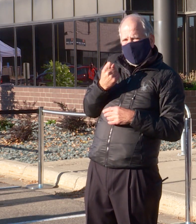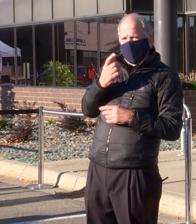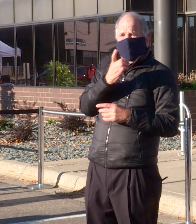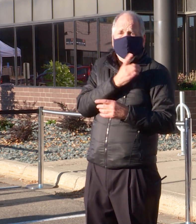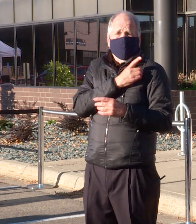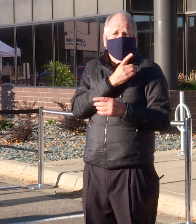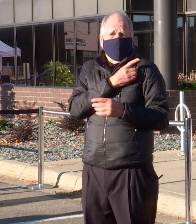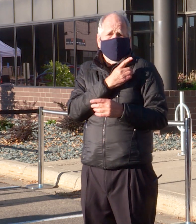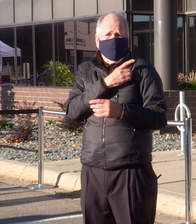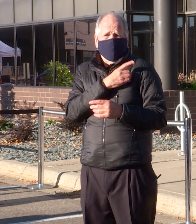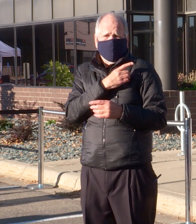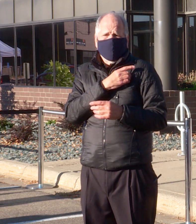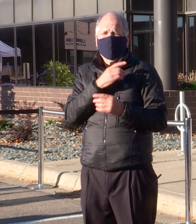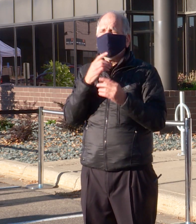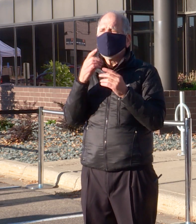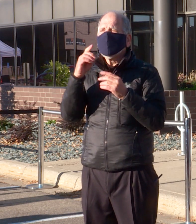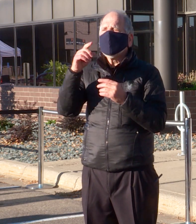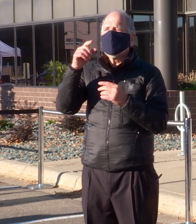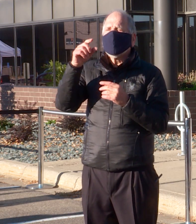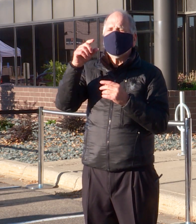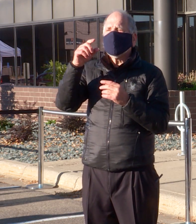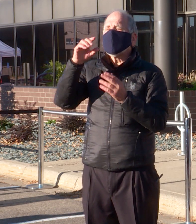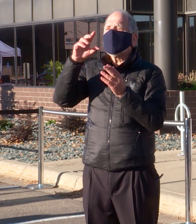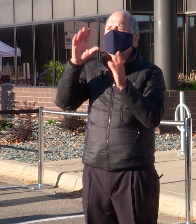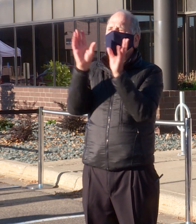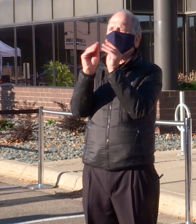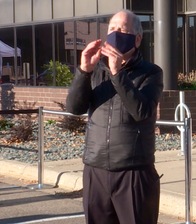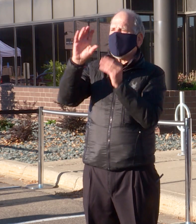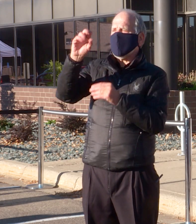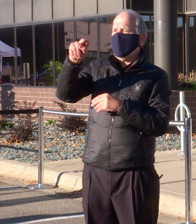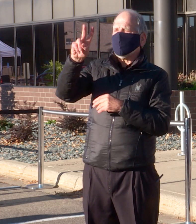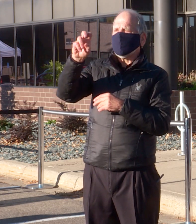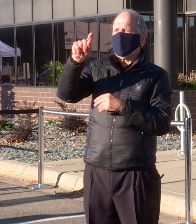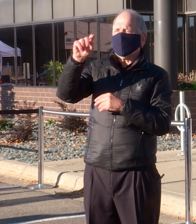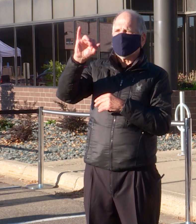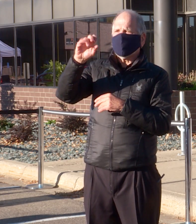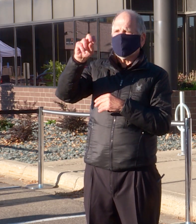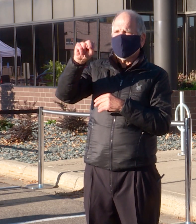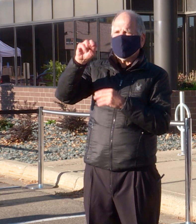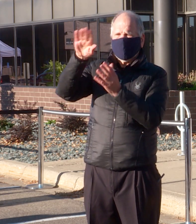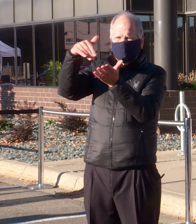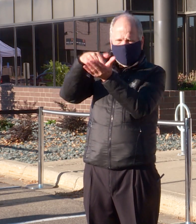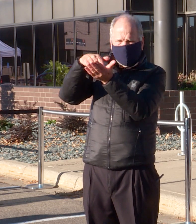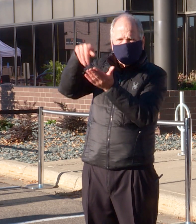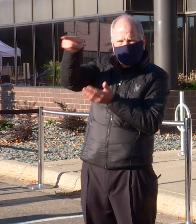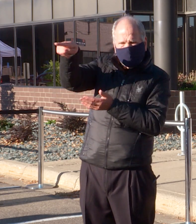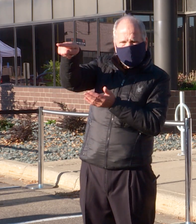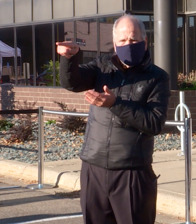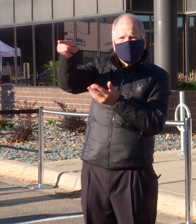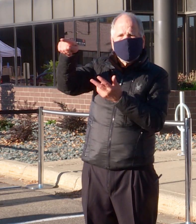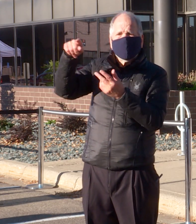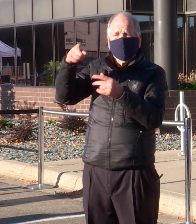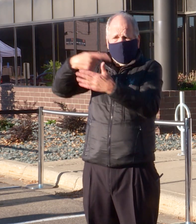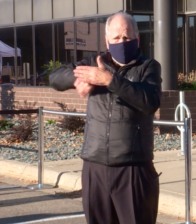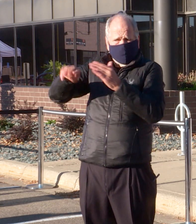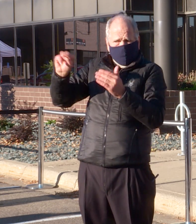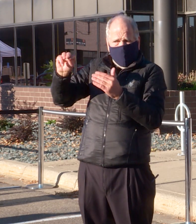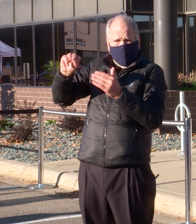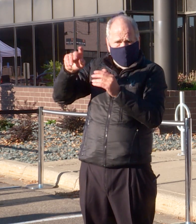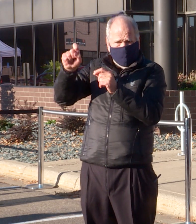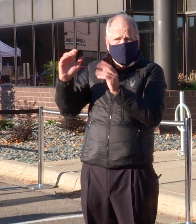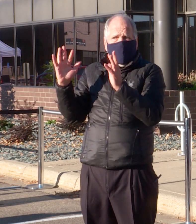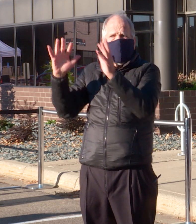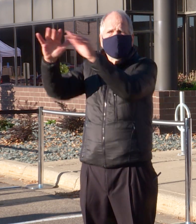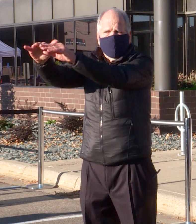option for voters to drop off their ballots. And starting next Monday, we will be expanding